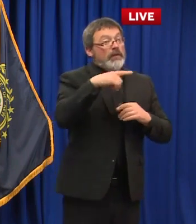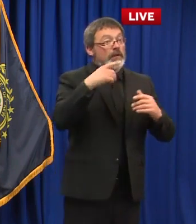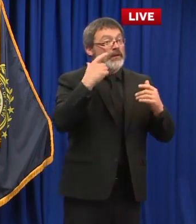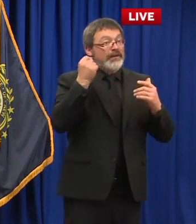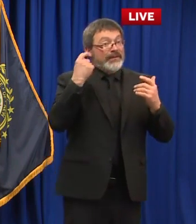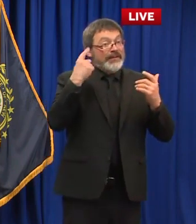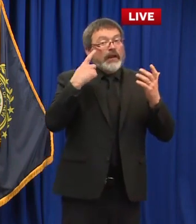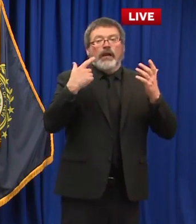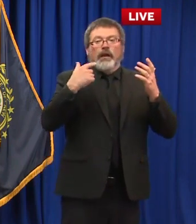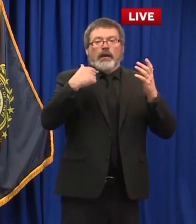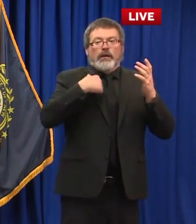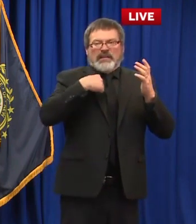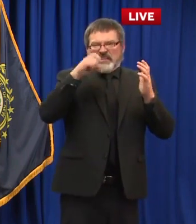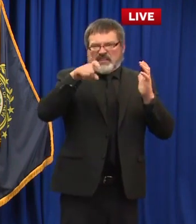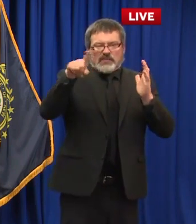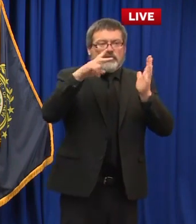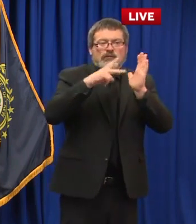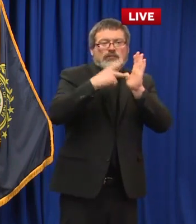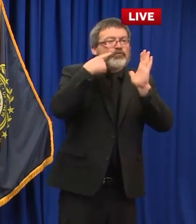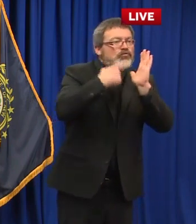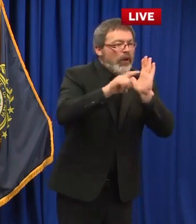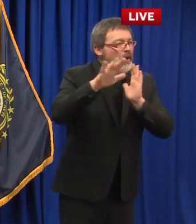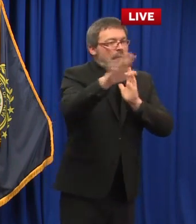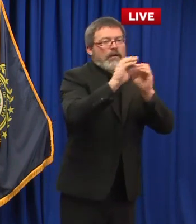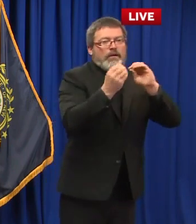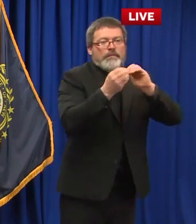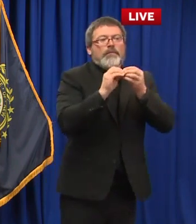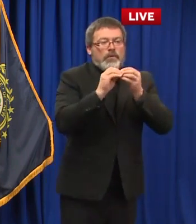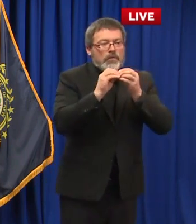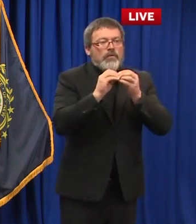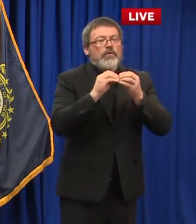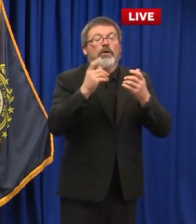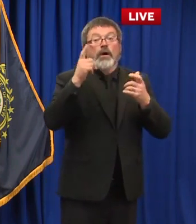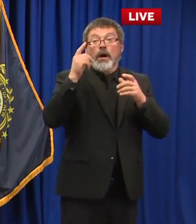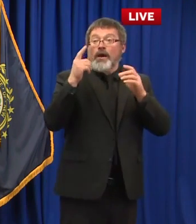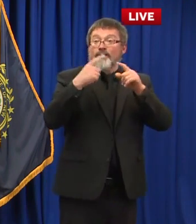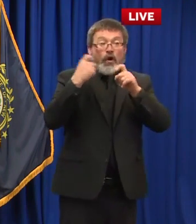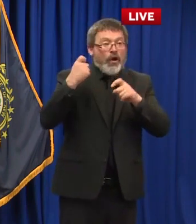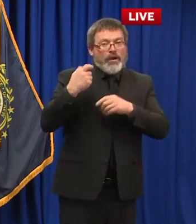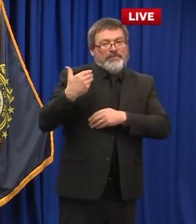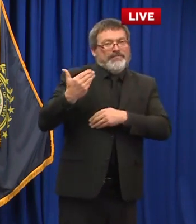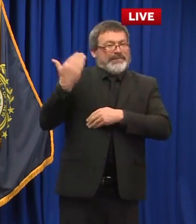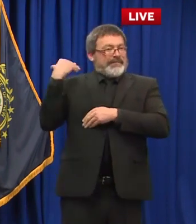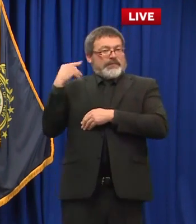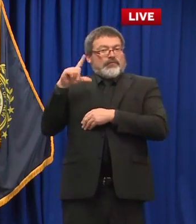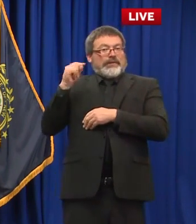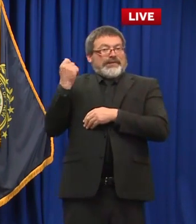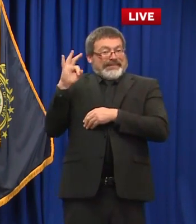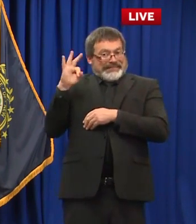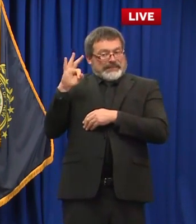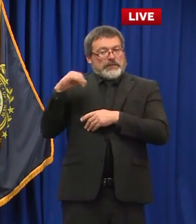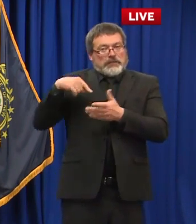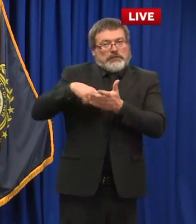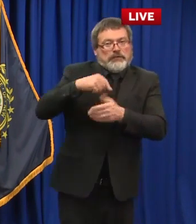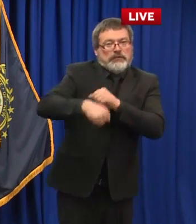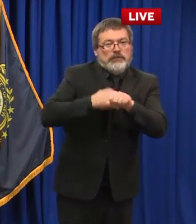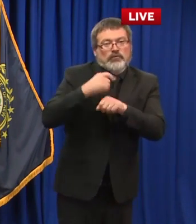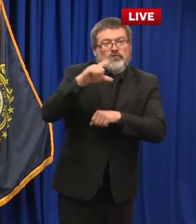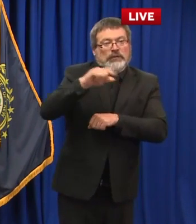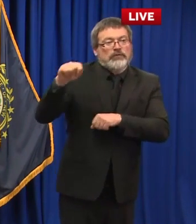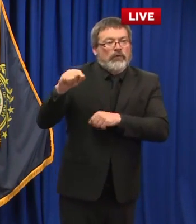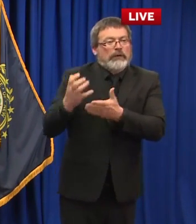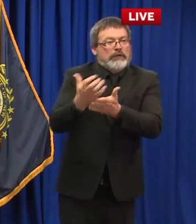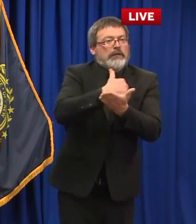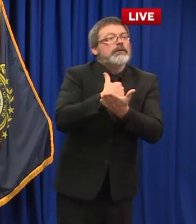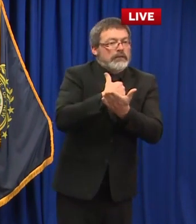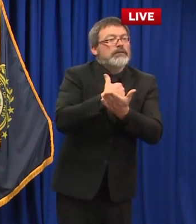on the revenue side or maybe federal funds they might have received, are accurate. It's all being done through the Department of Revenue Administration, so we want to make